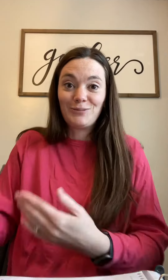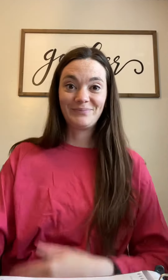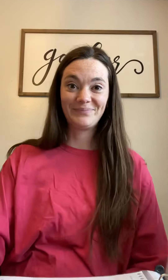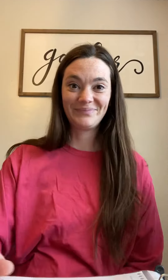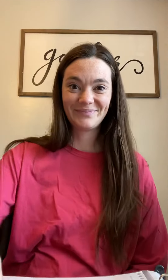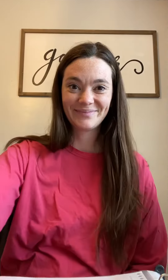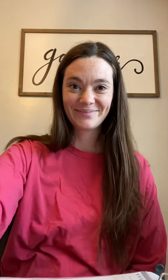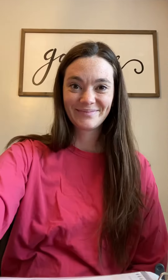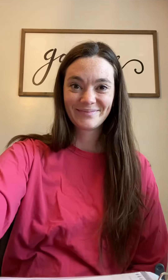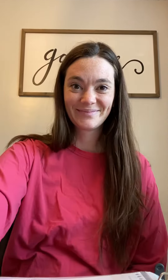Sun